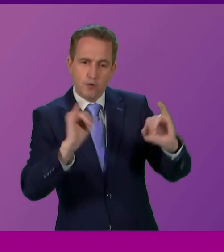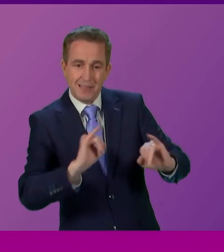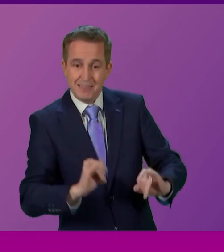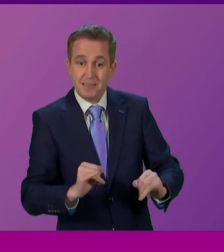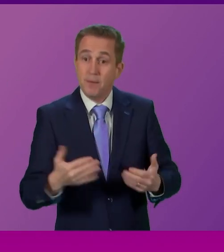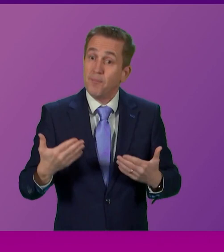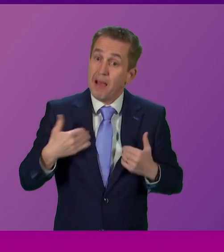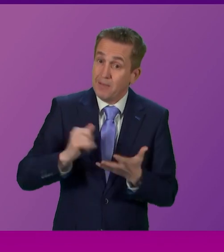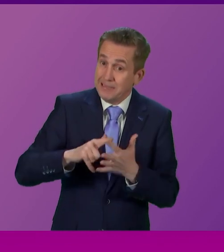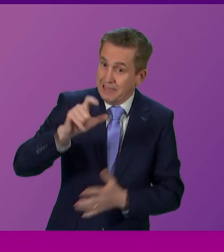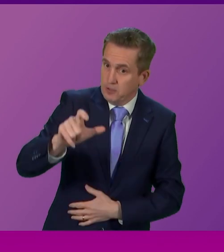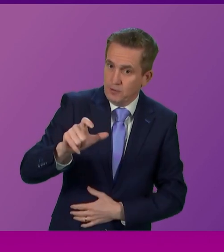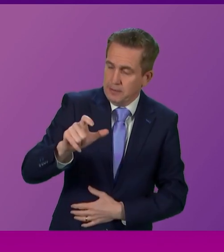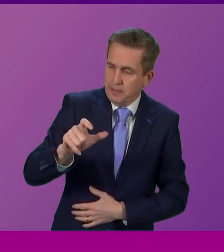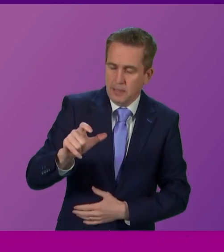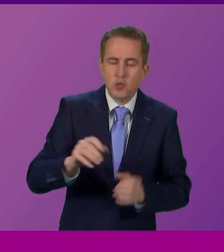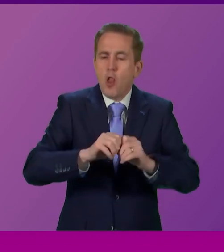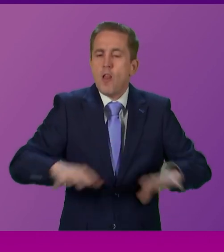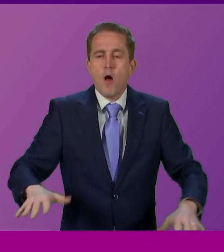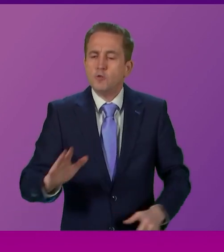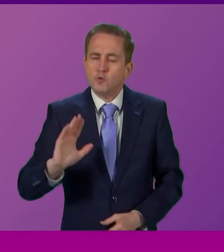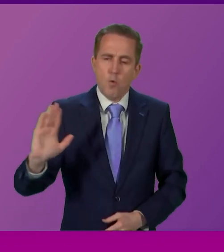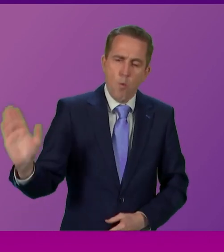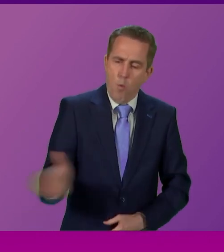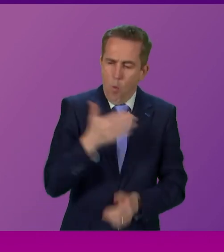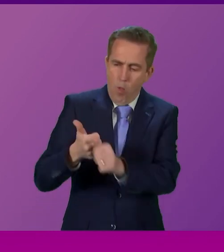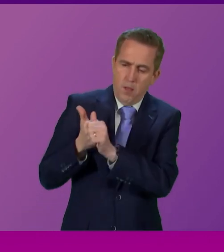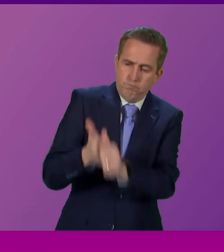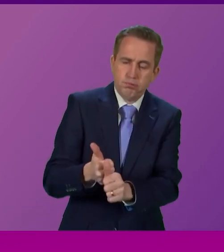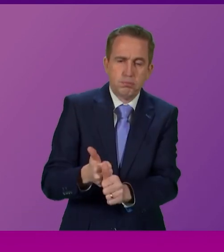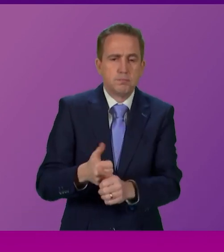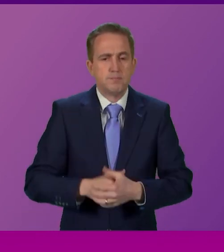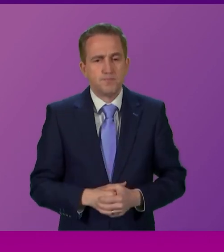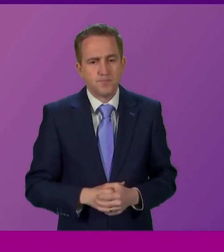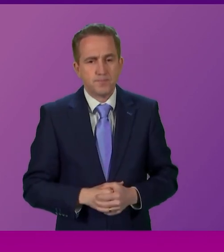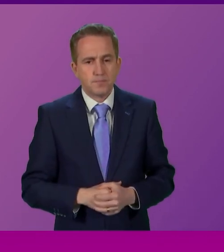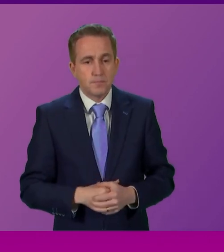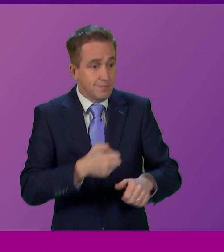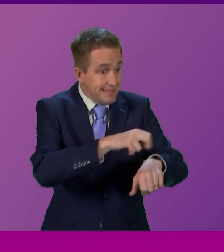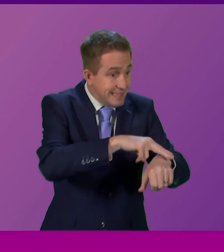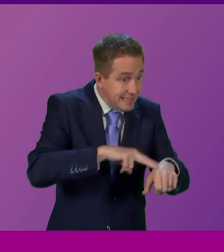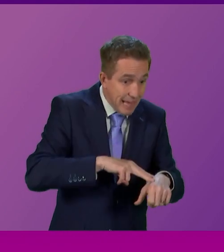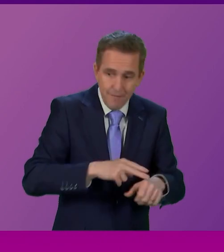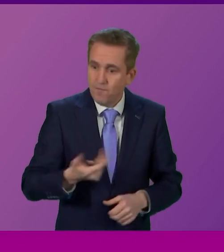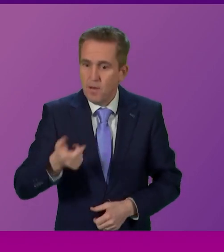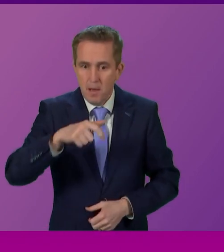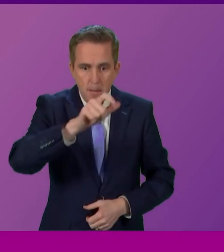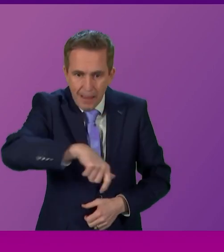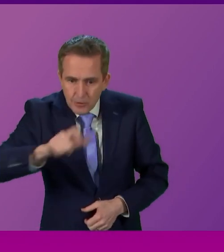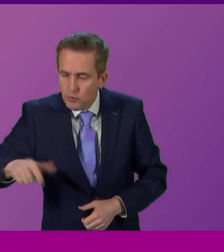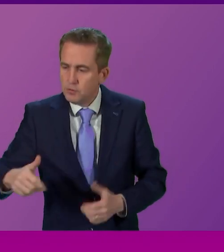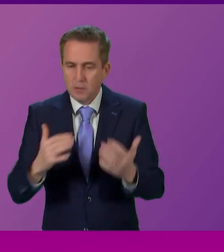Secretary who has lost all credibility. Frontline health and care workers, patients and the public have no confidence